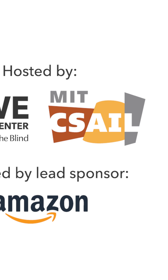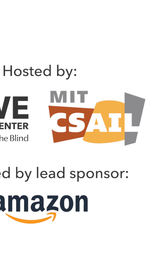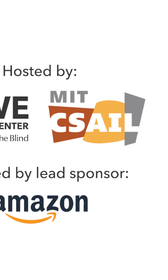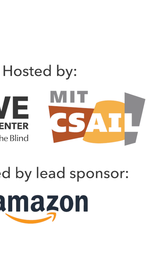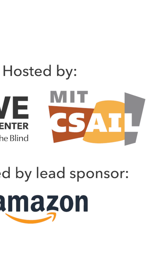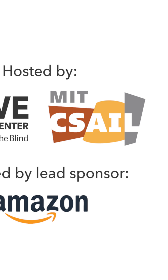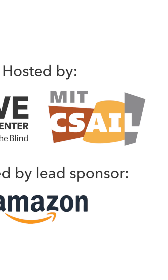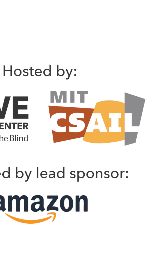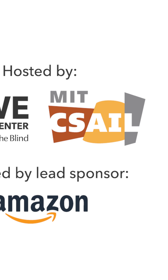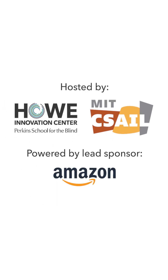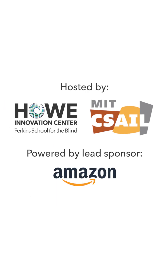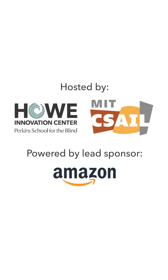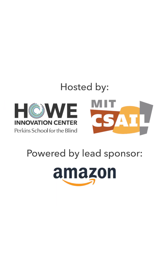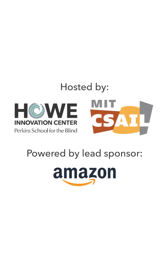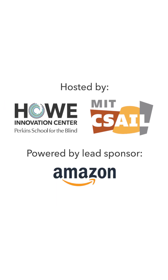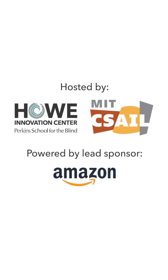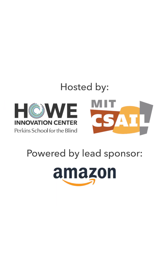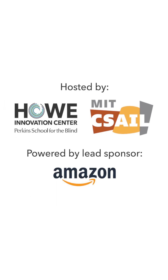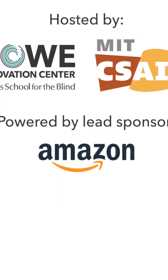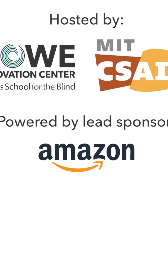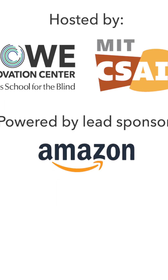Artificial Intelligence Lab. Powered by lead sponsor, Amazon.